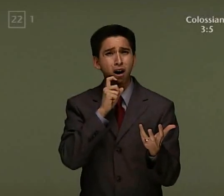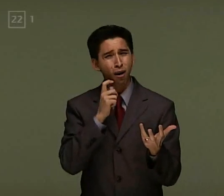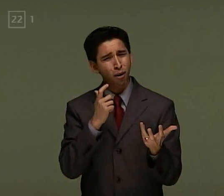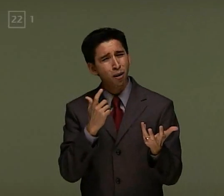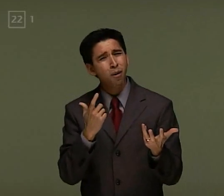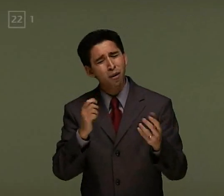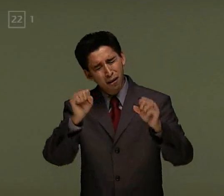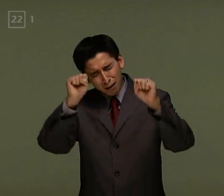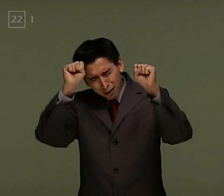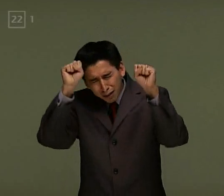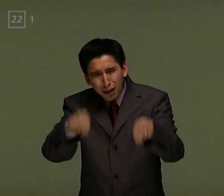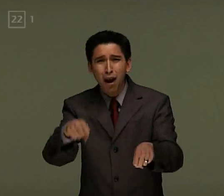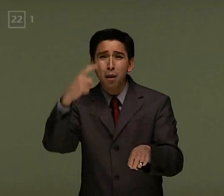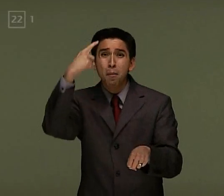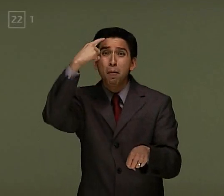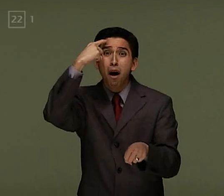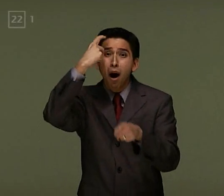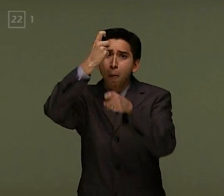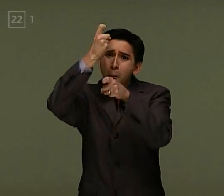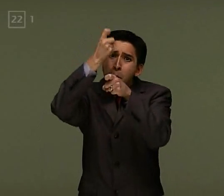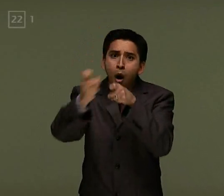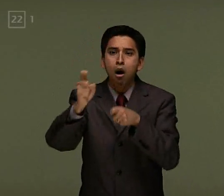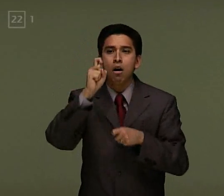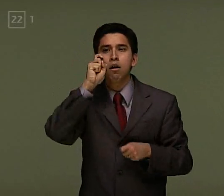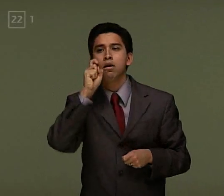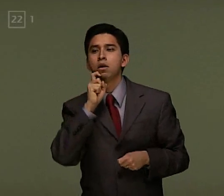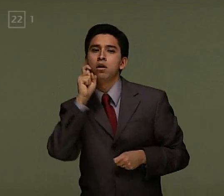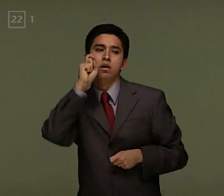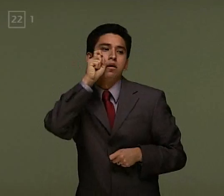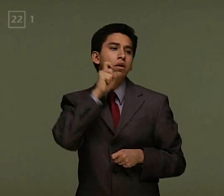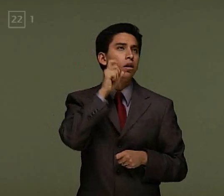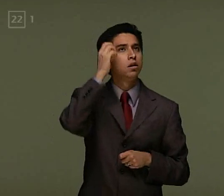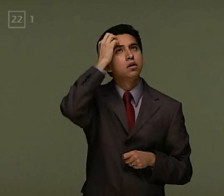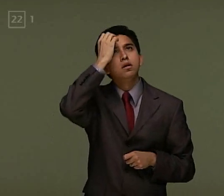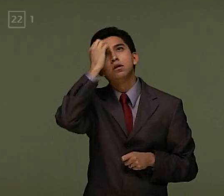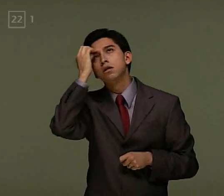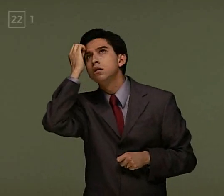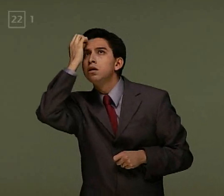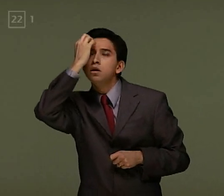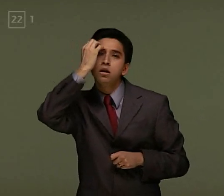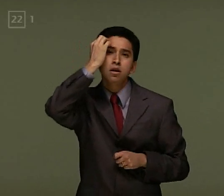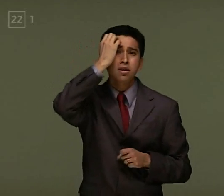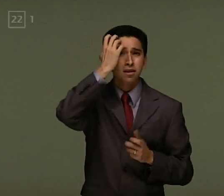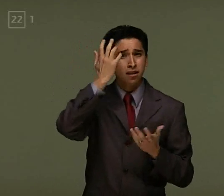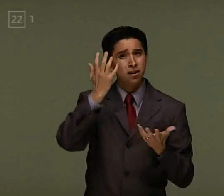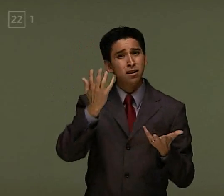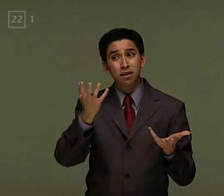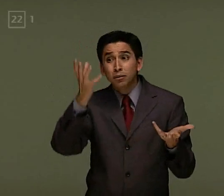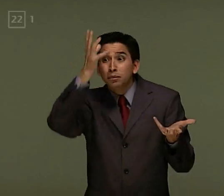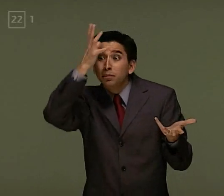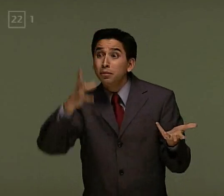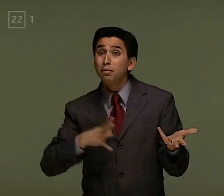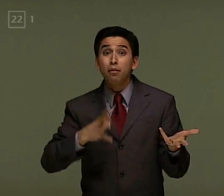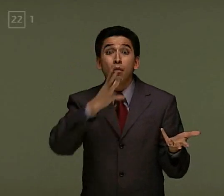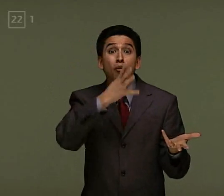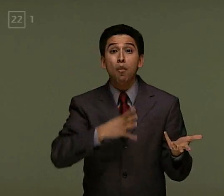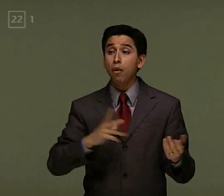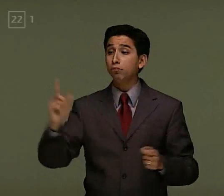shame. Woo! Violet that brain. Woo! bass guy. I don't my bitch like I'm cocaine. Swag. Bitches snort my reign.